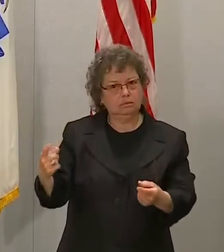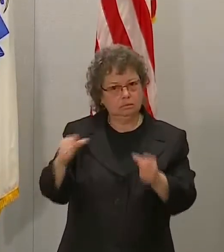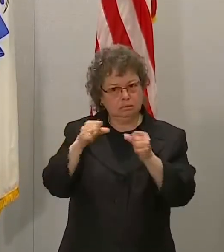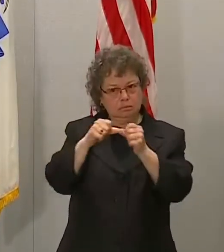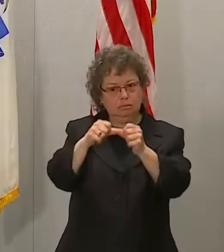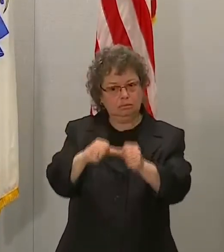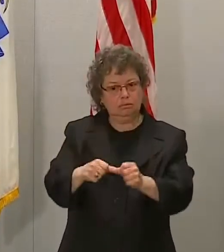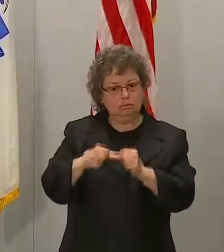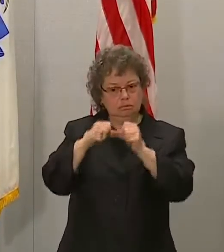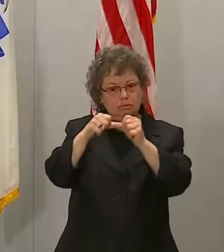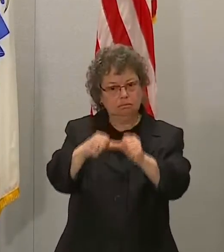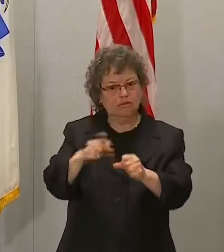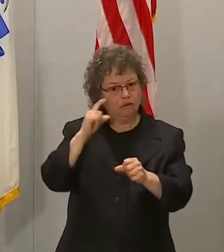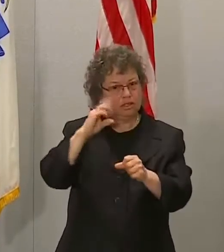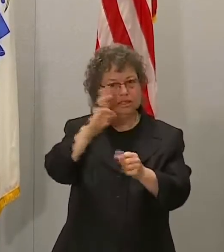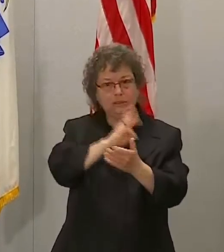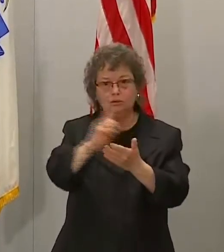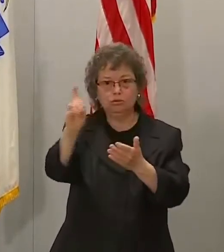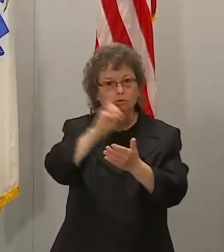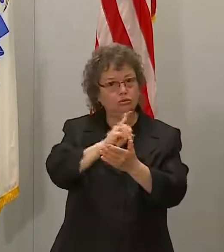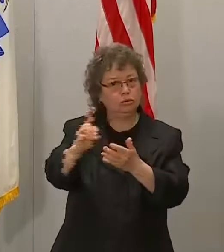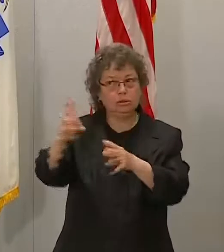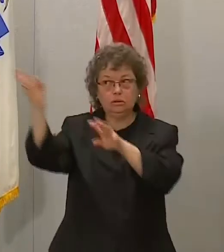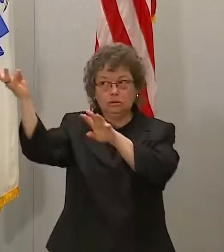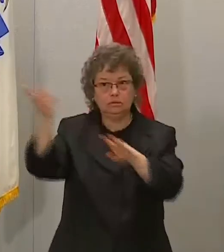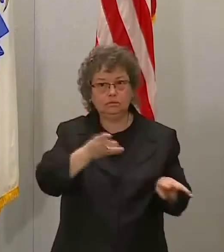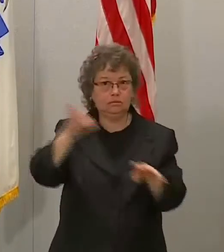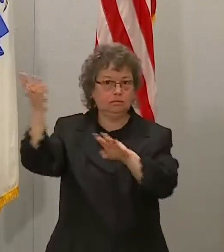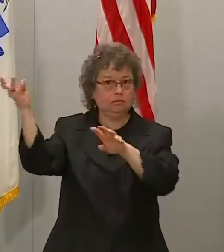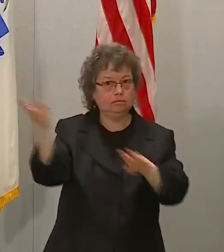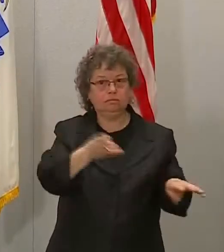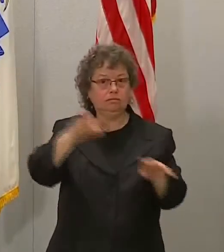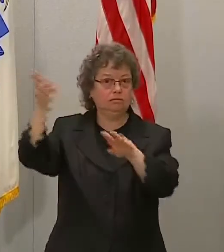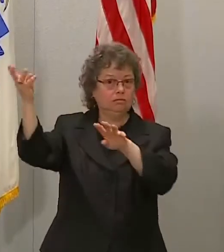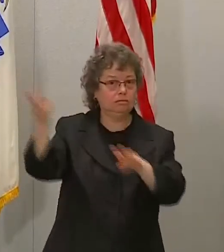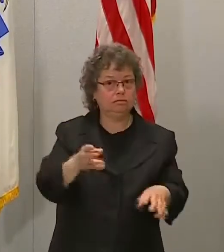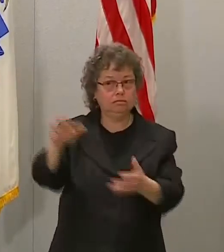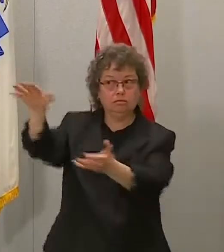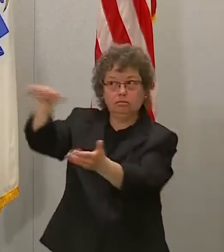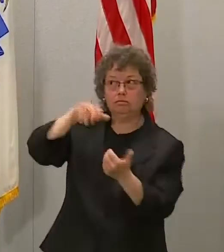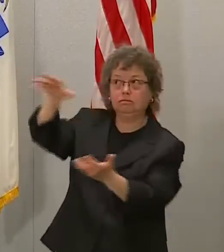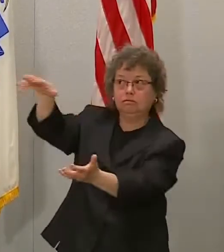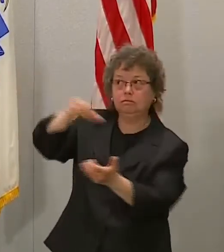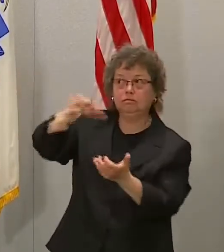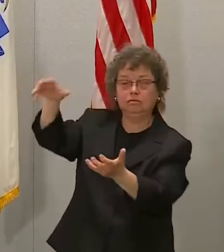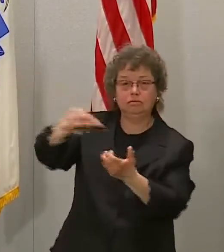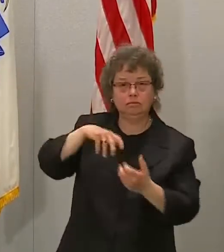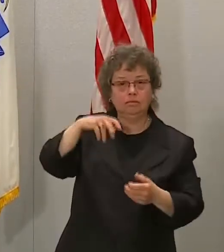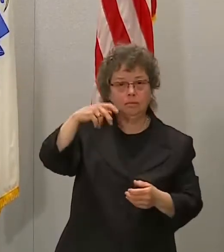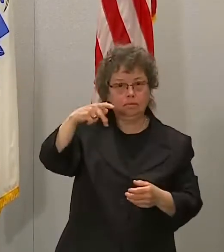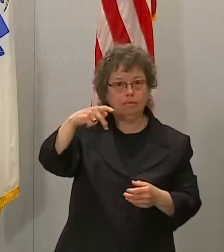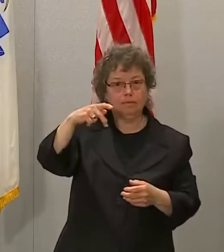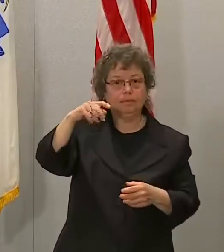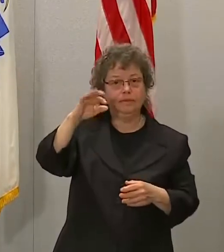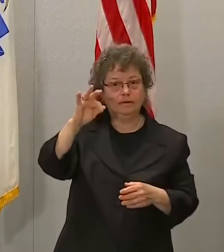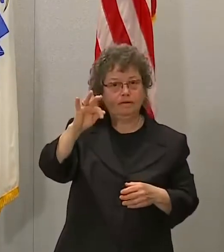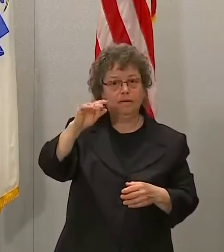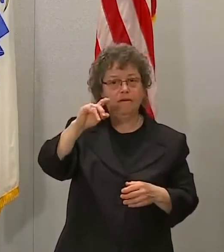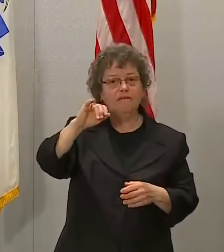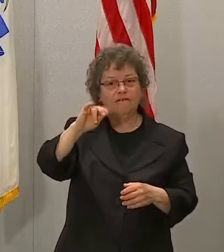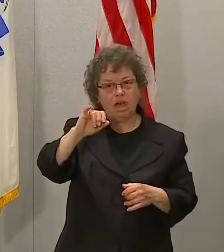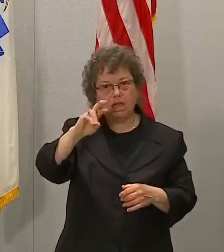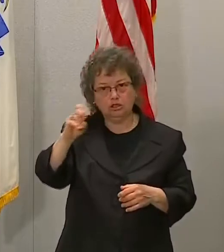part of the past six weeks from Pfizer and Moderna. And there's going to be another increase,